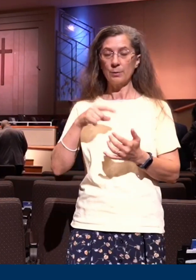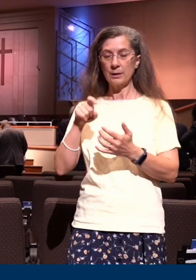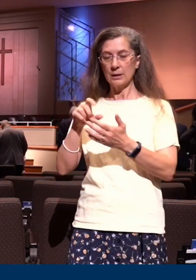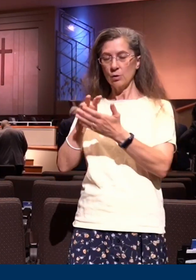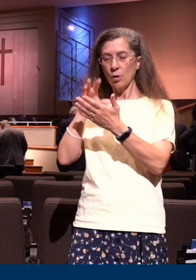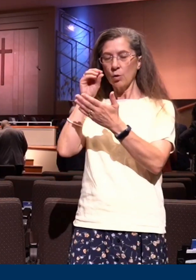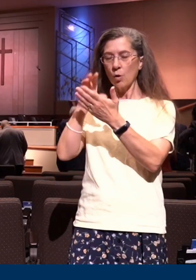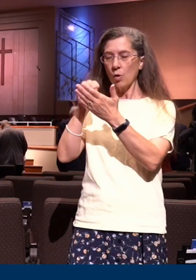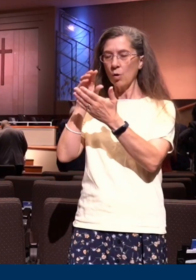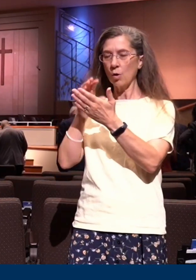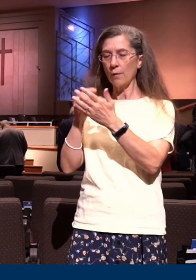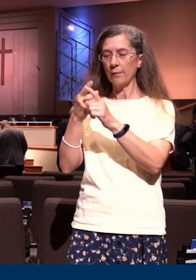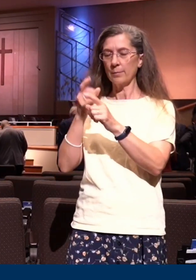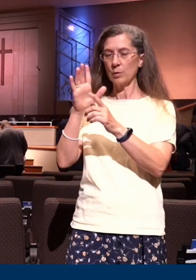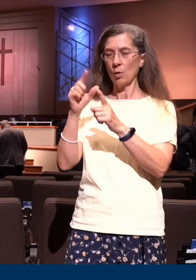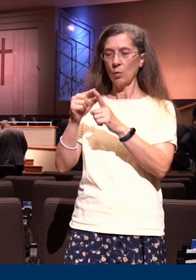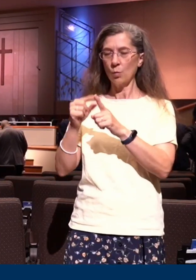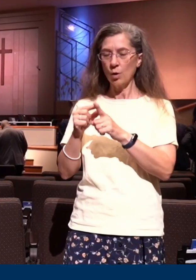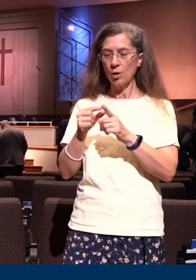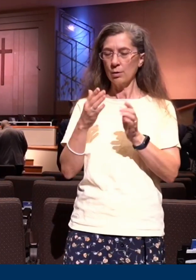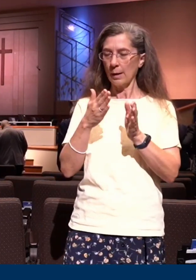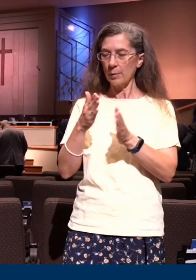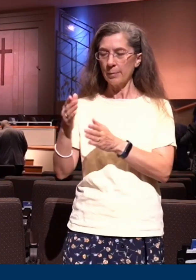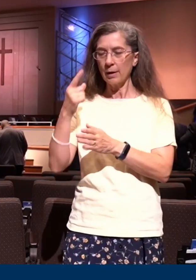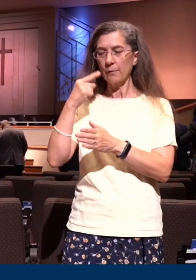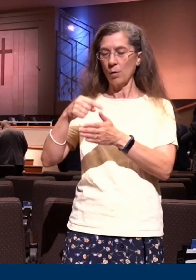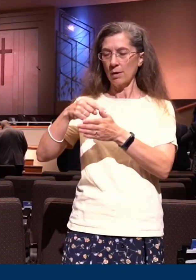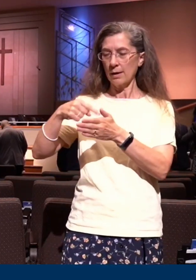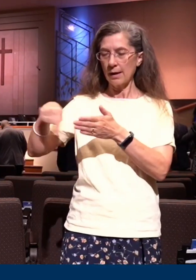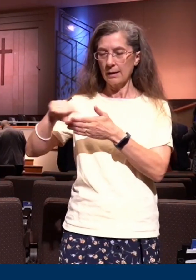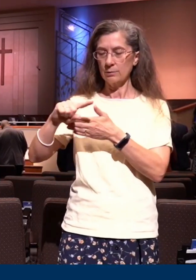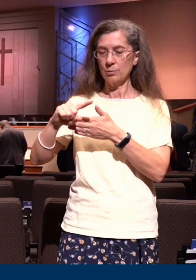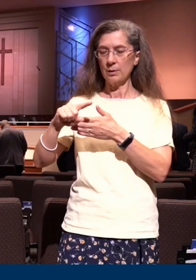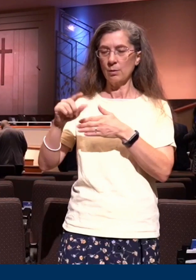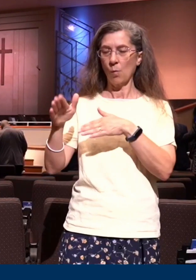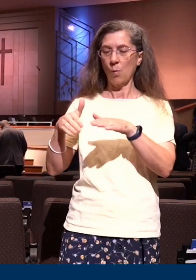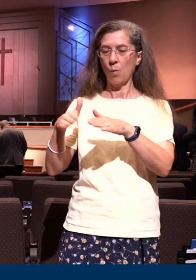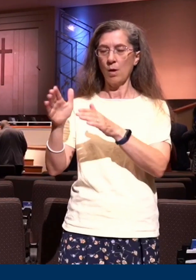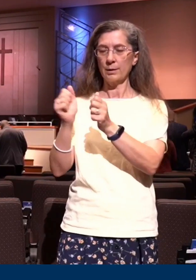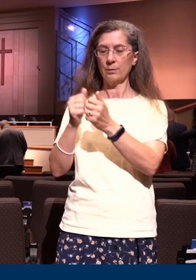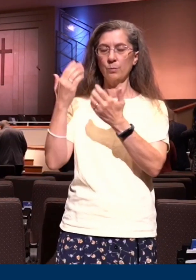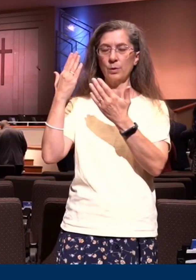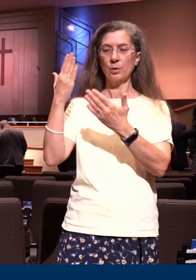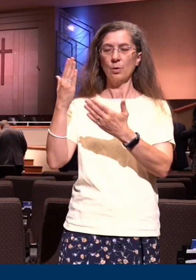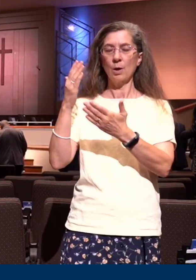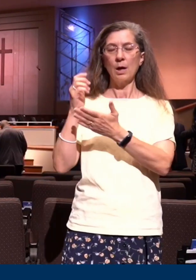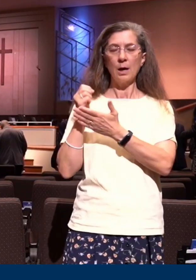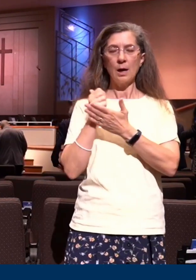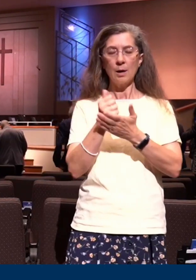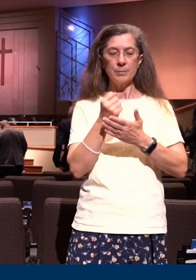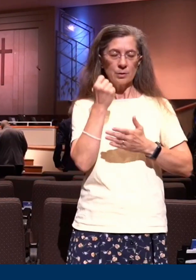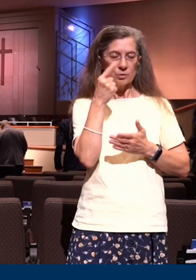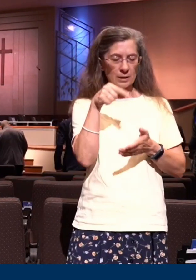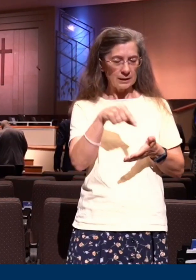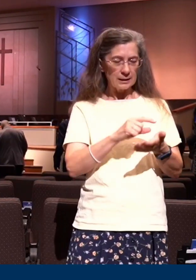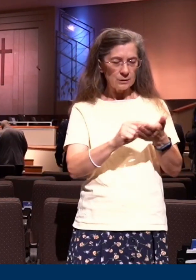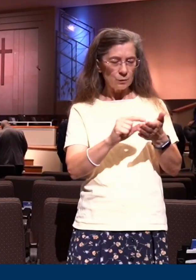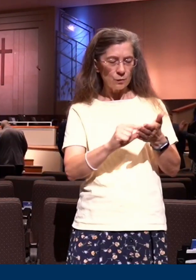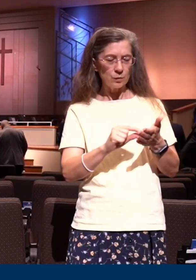so that we might be prepared for a new week of walking with you. Help us to know the reality of the verses we're going to expound upon and